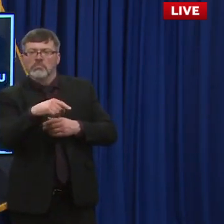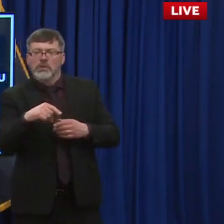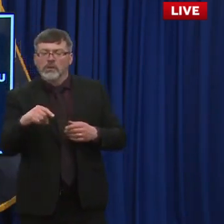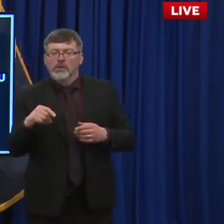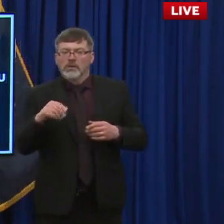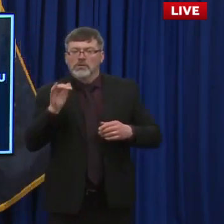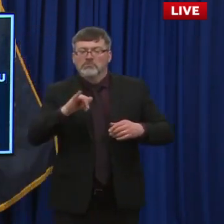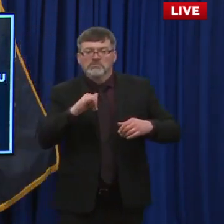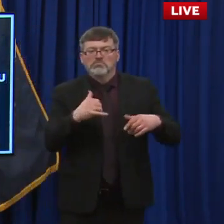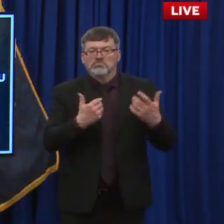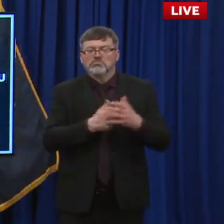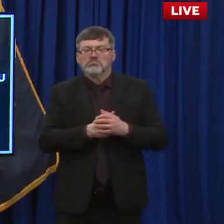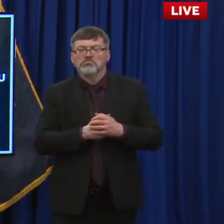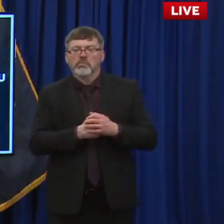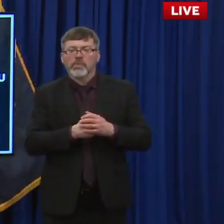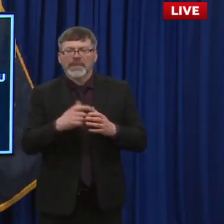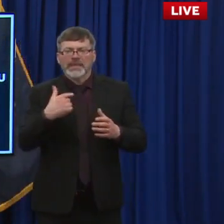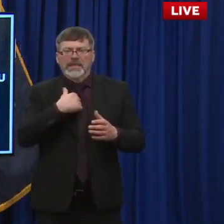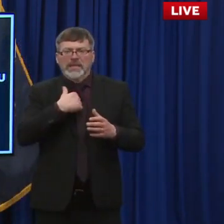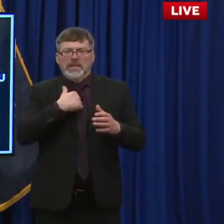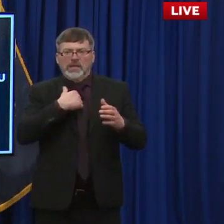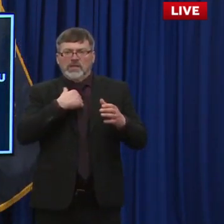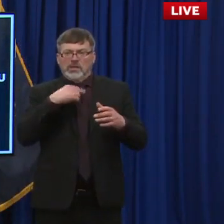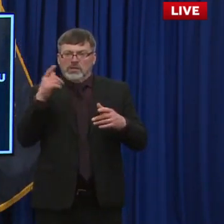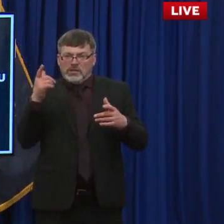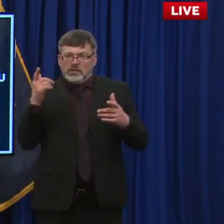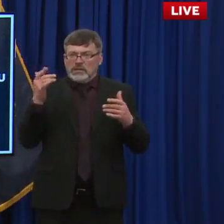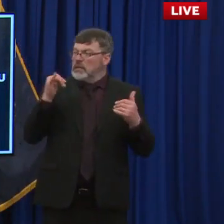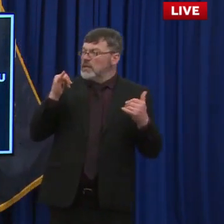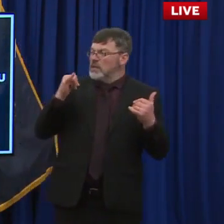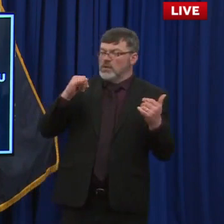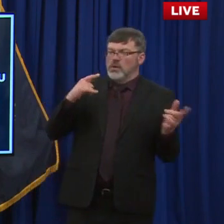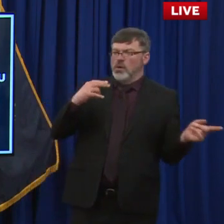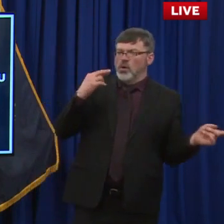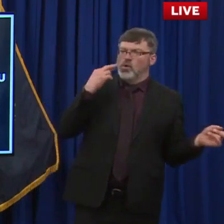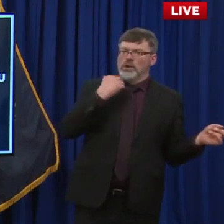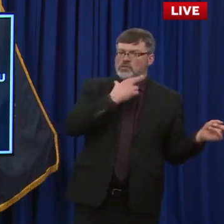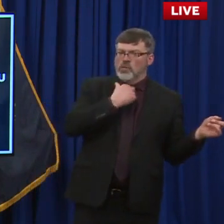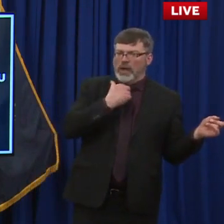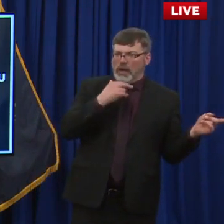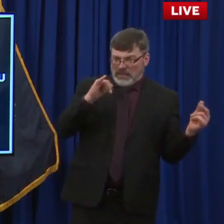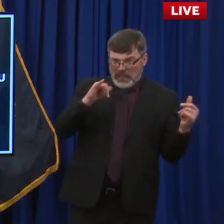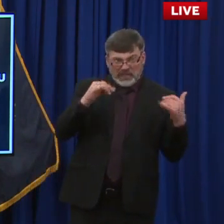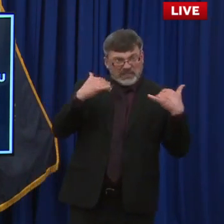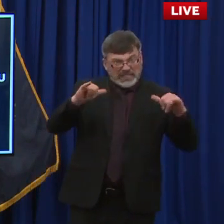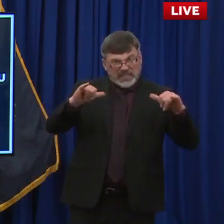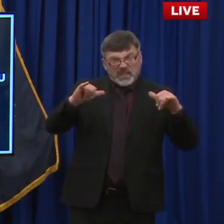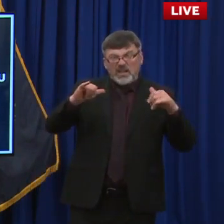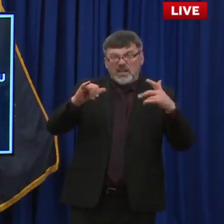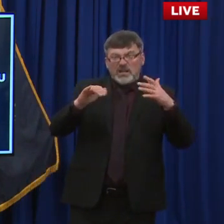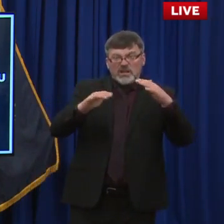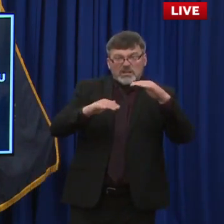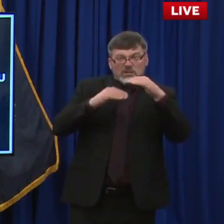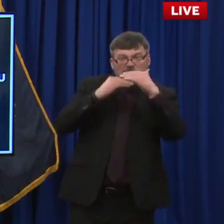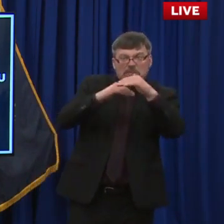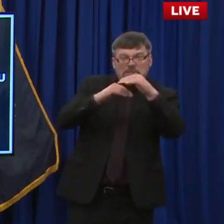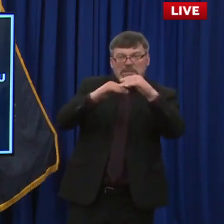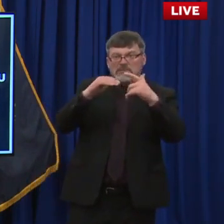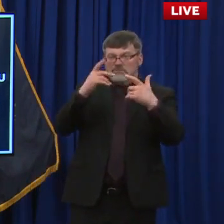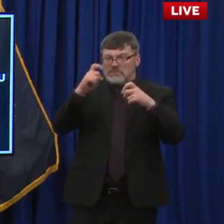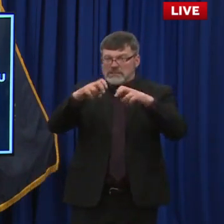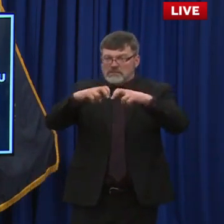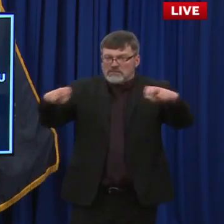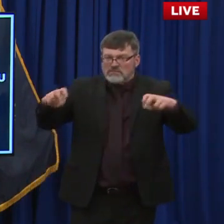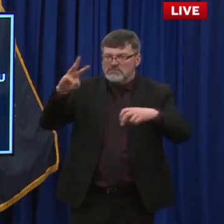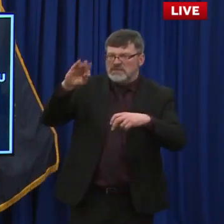um, of the restaurant still restricted to six foot or is it three foot? Uh, in terms of